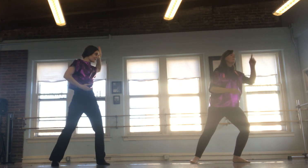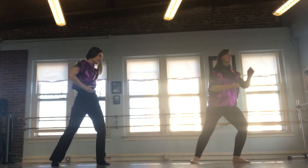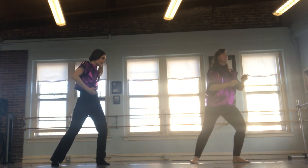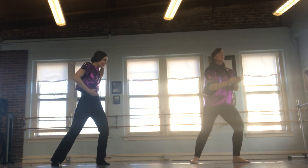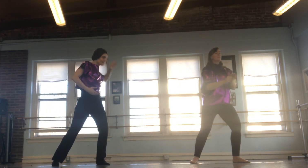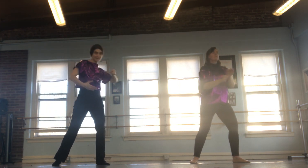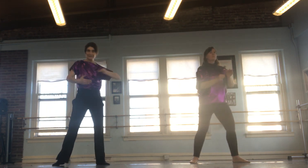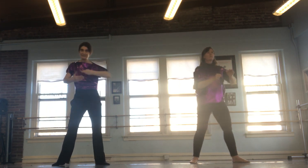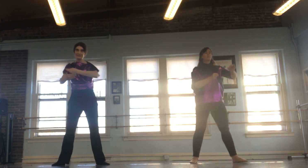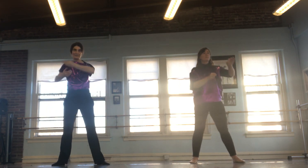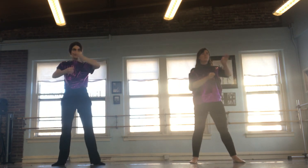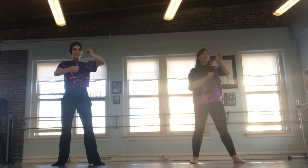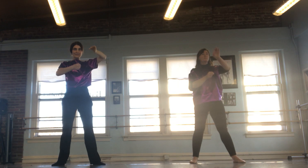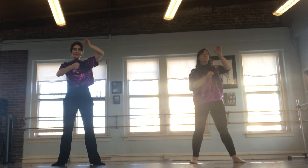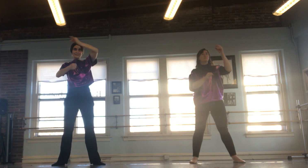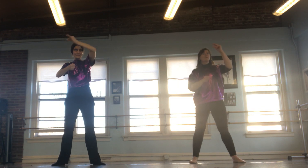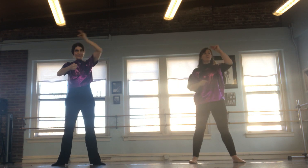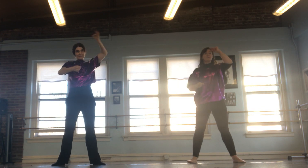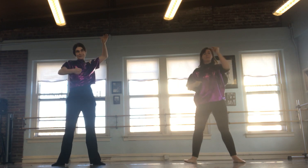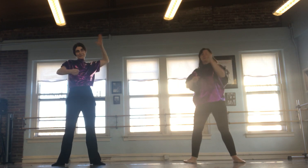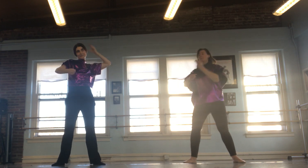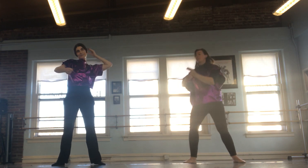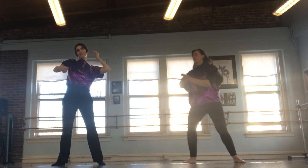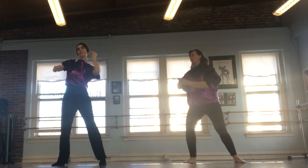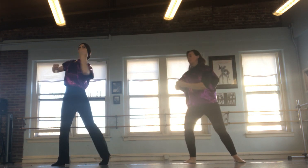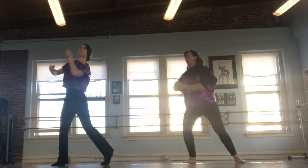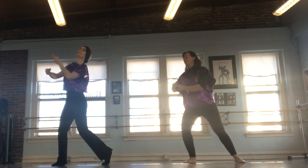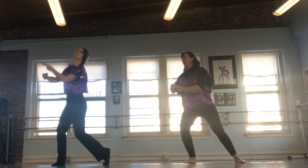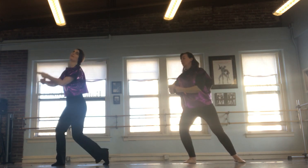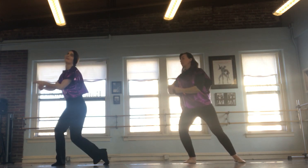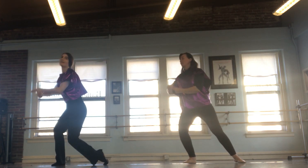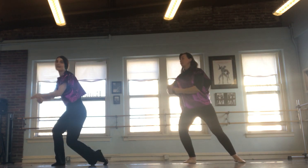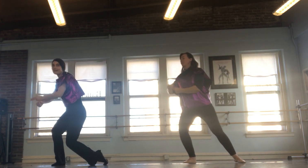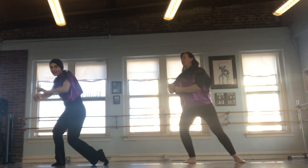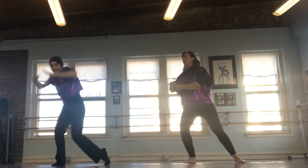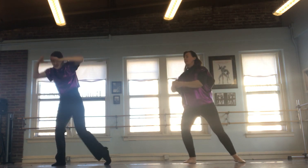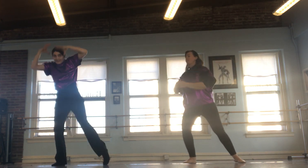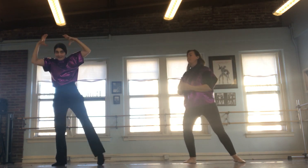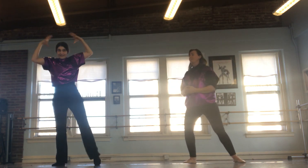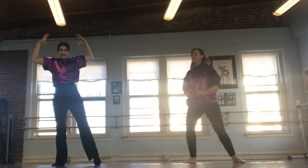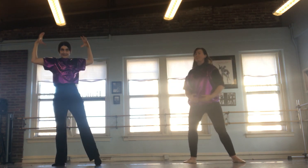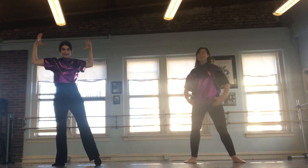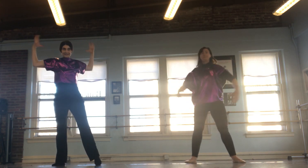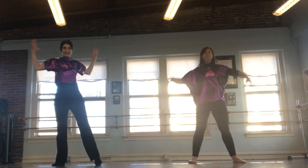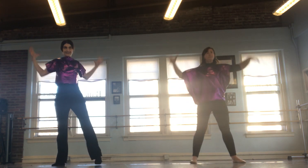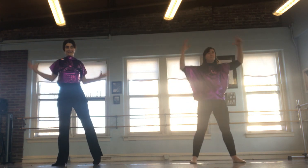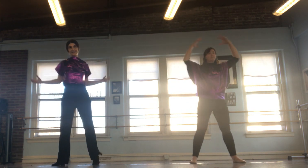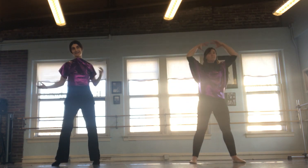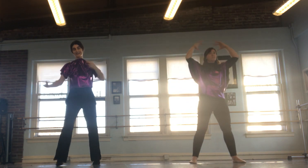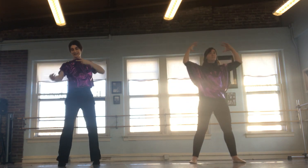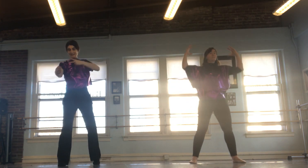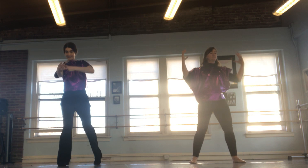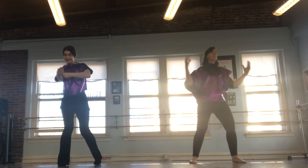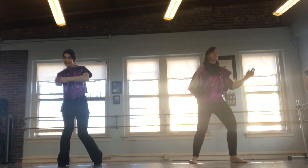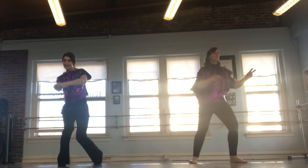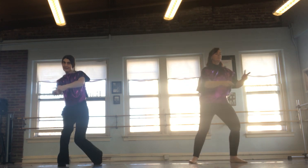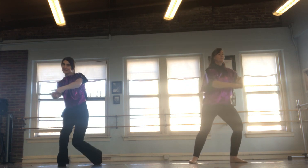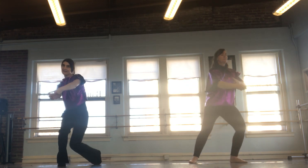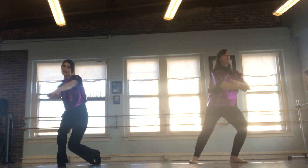Spirit, Son The Lion and the Lamb